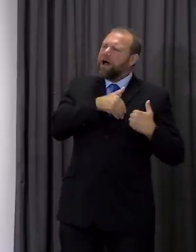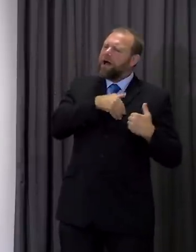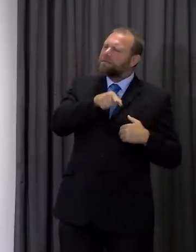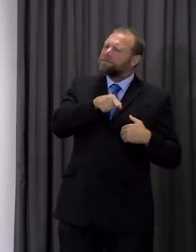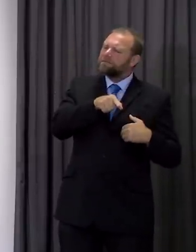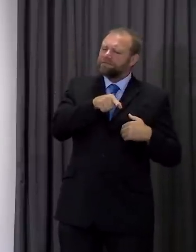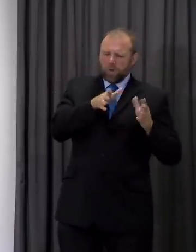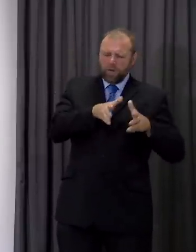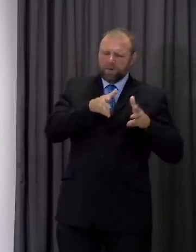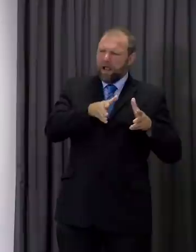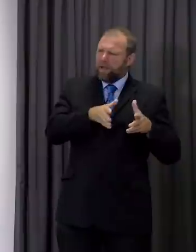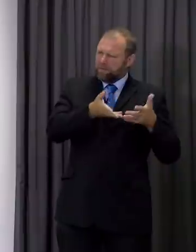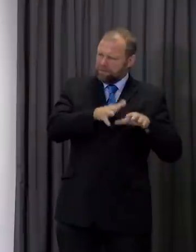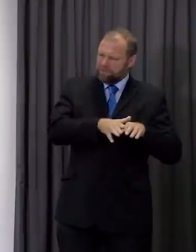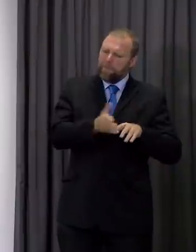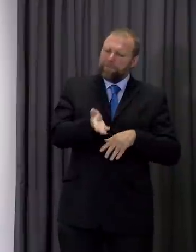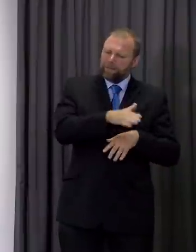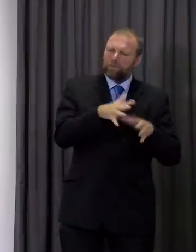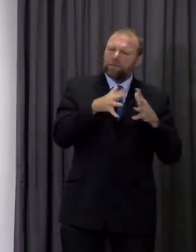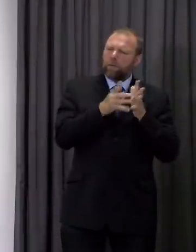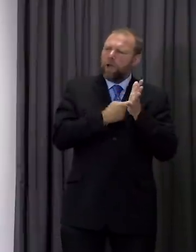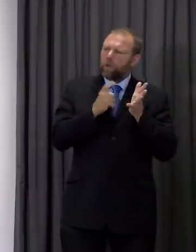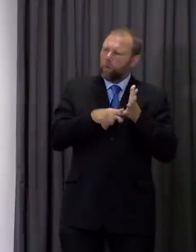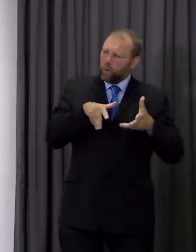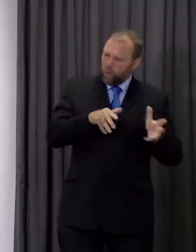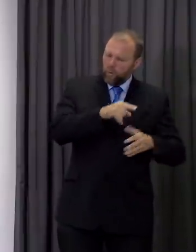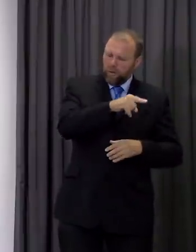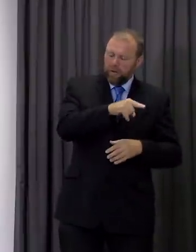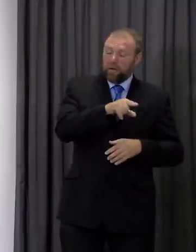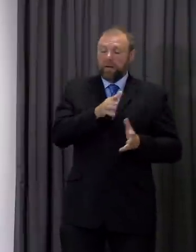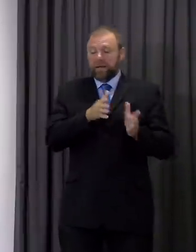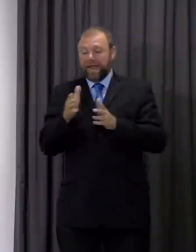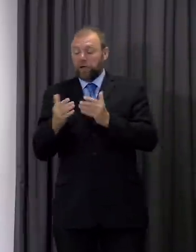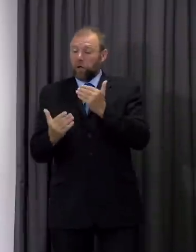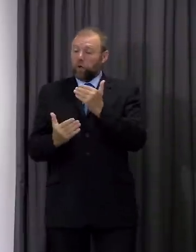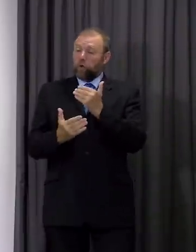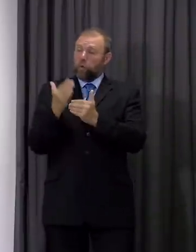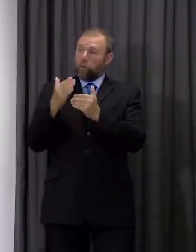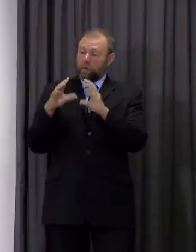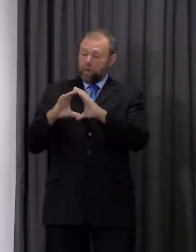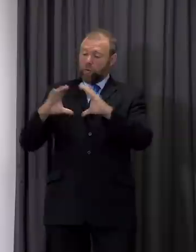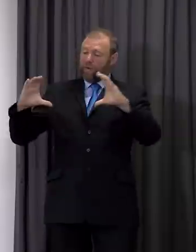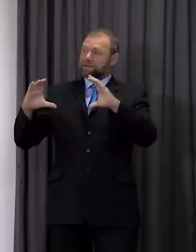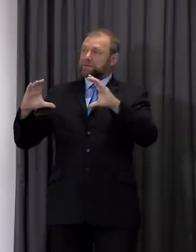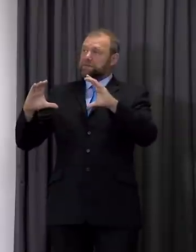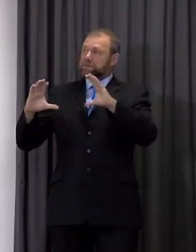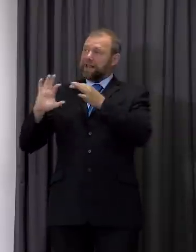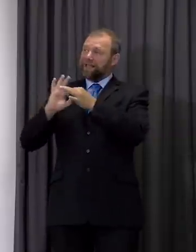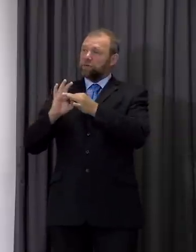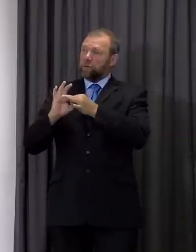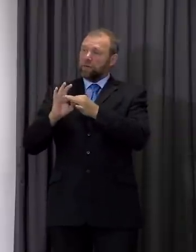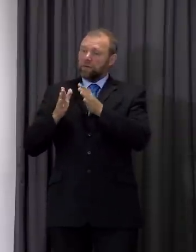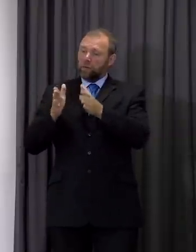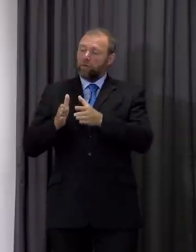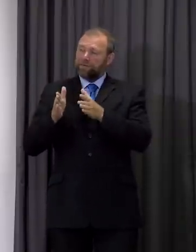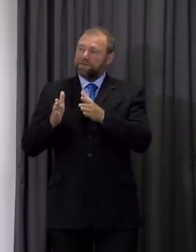the WIU there will also be a new unit built on to the side of the First and Hospital of Wales but what